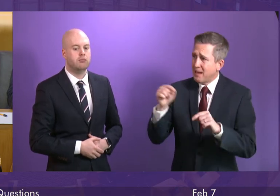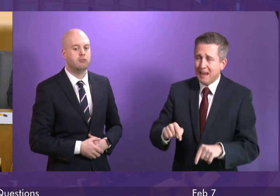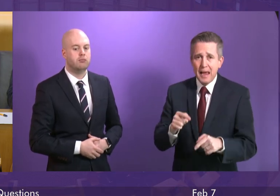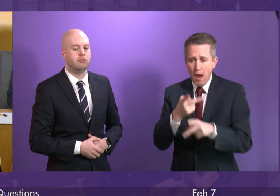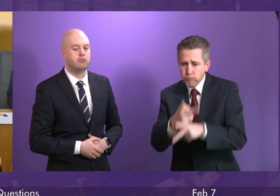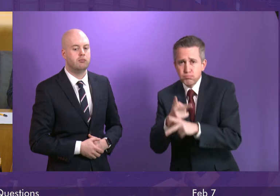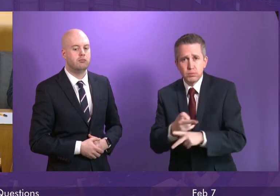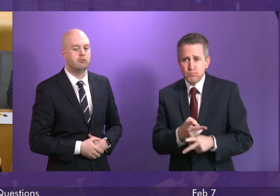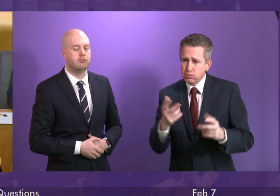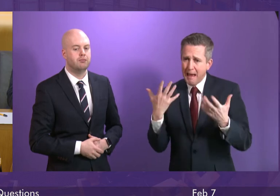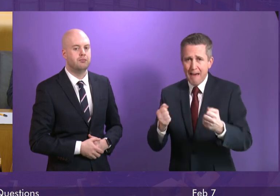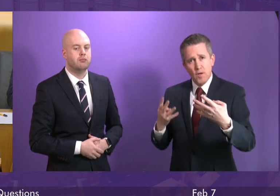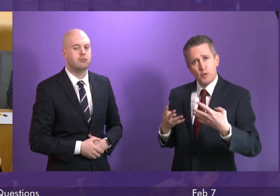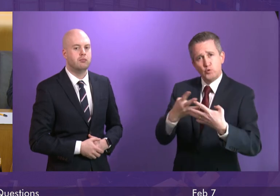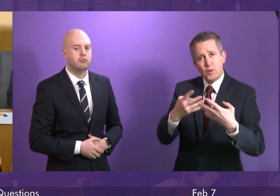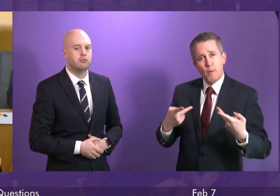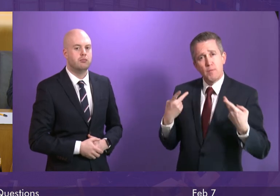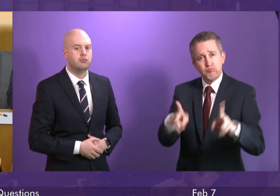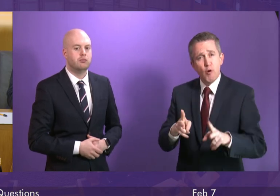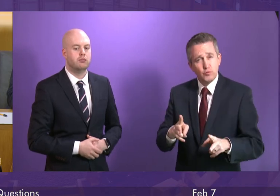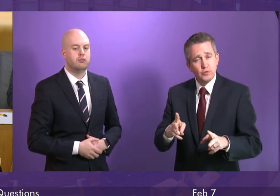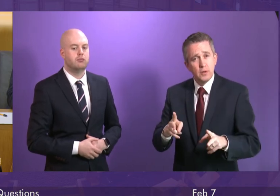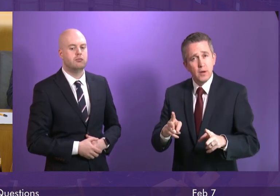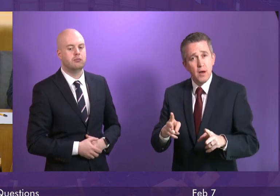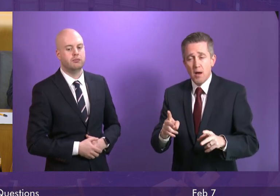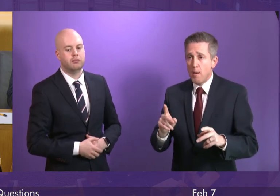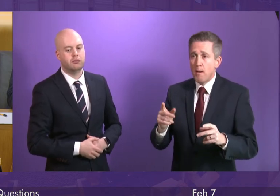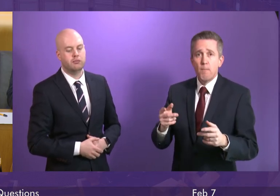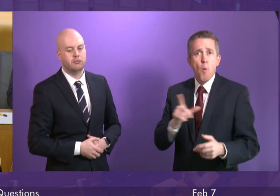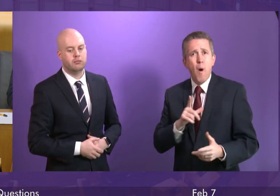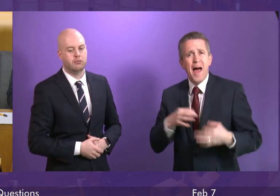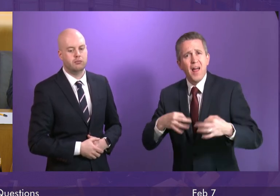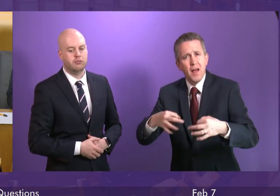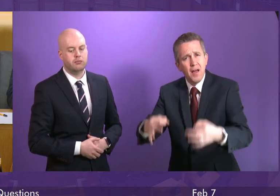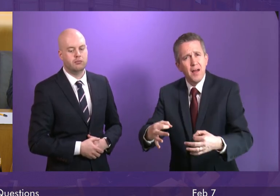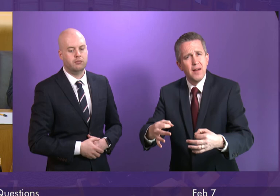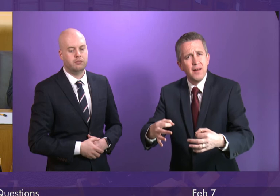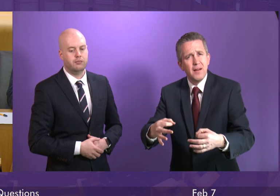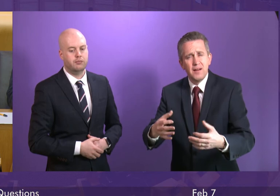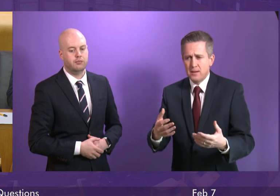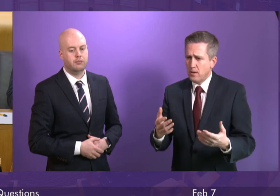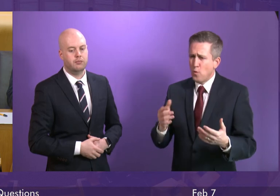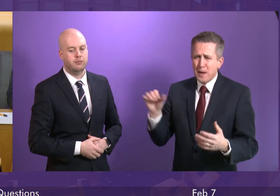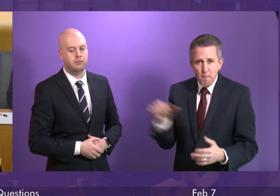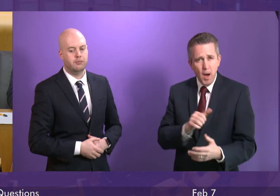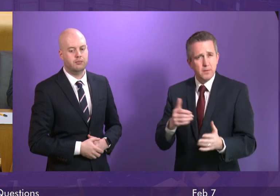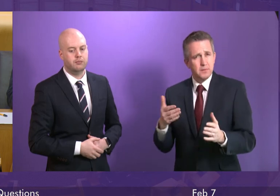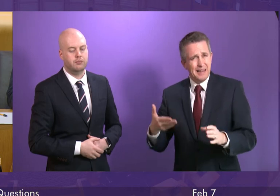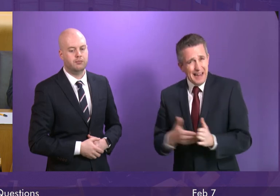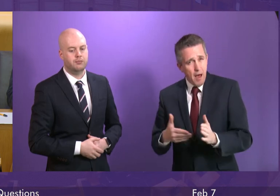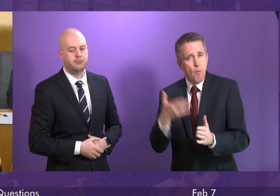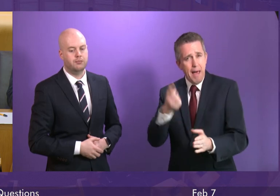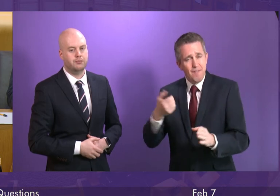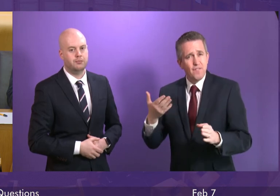truly joined-up approach to these issues. But we cannot wait for that. That is no excuse for not taking action now.